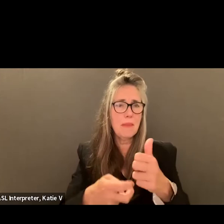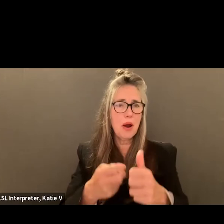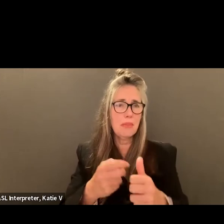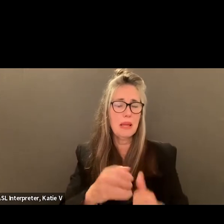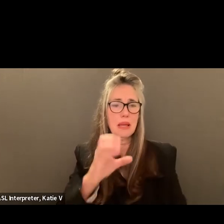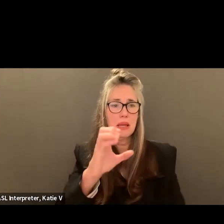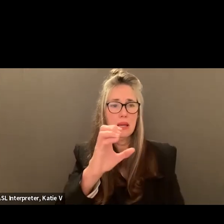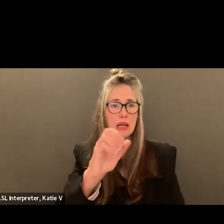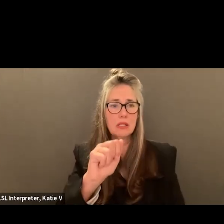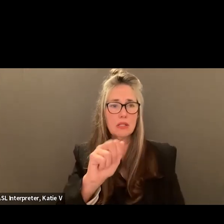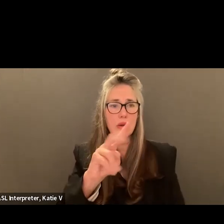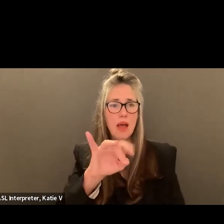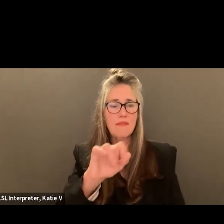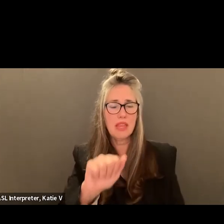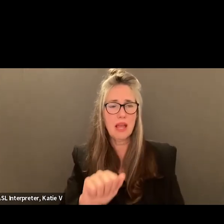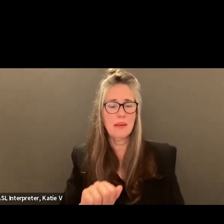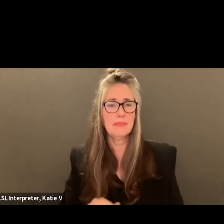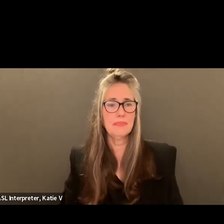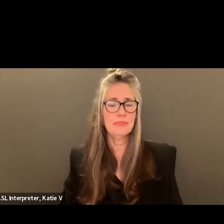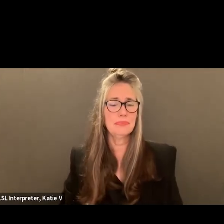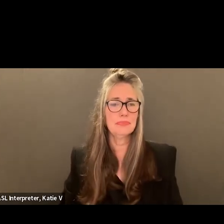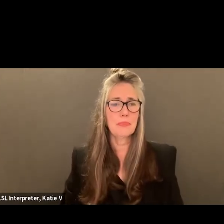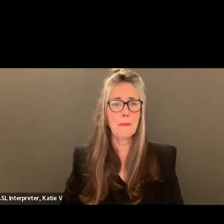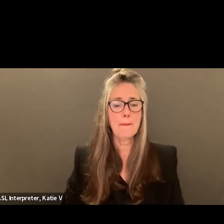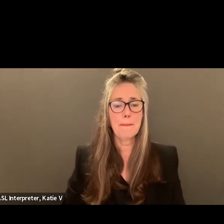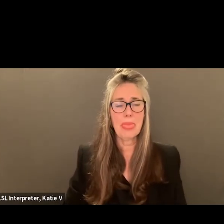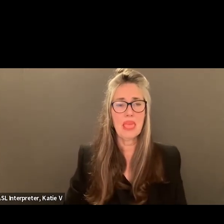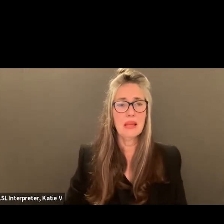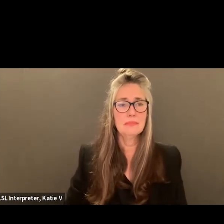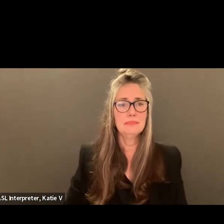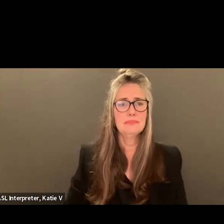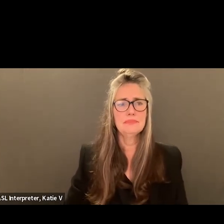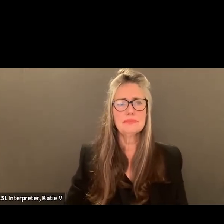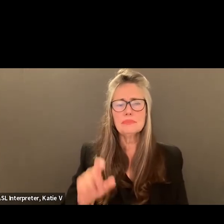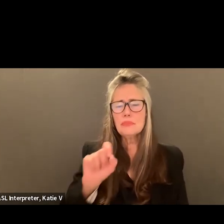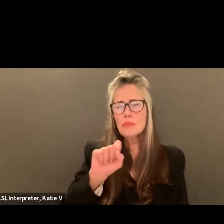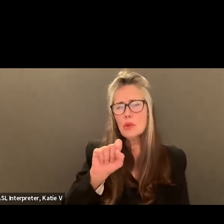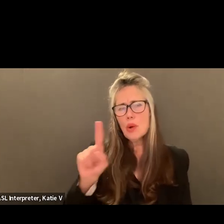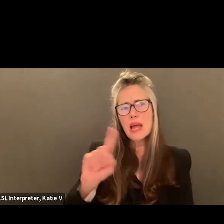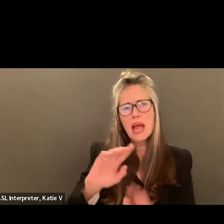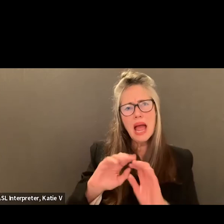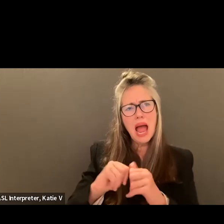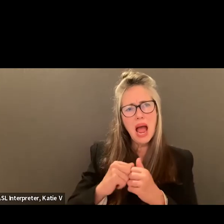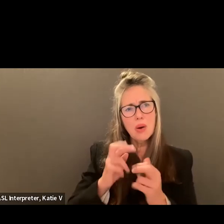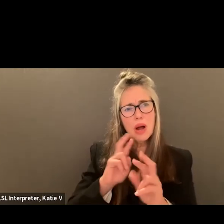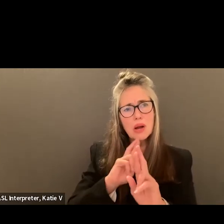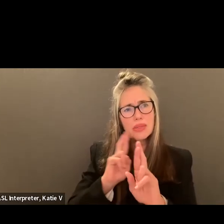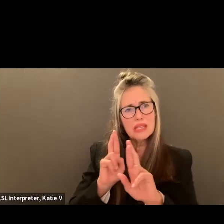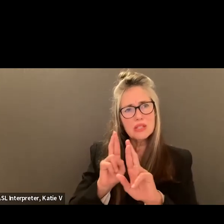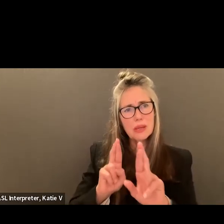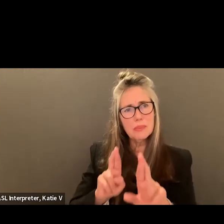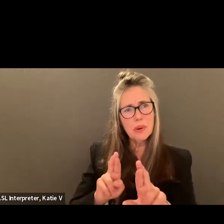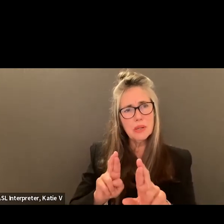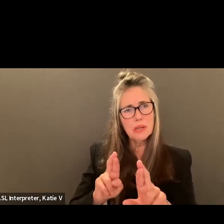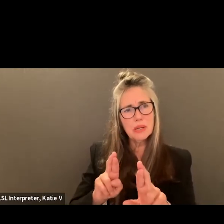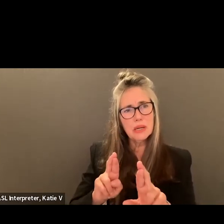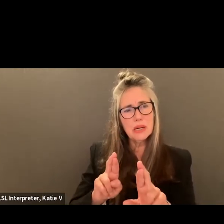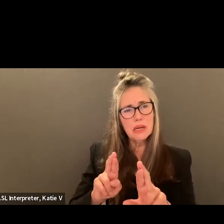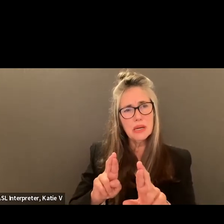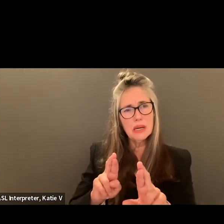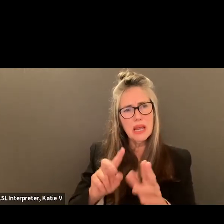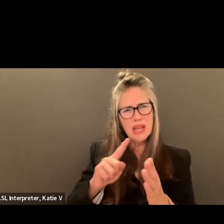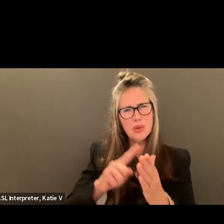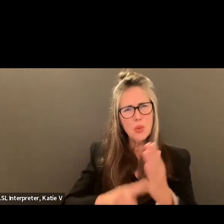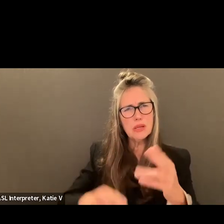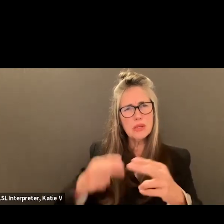I just had a quick question. So, or I guess two. How are these being reported? And then what are we classifying